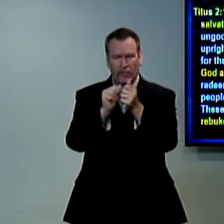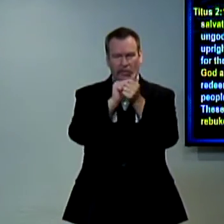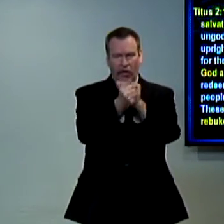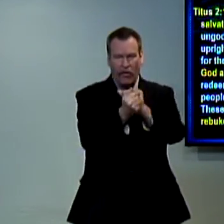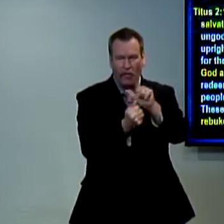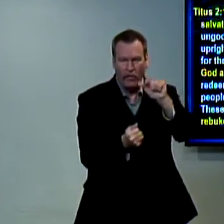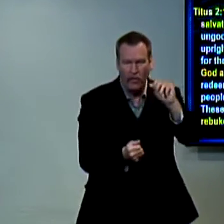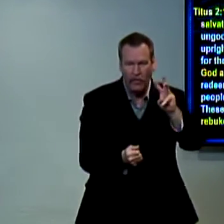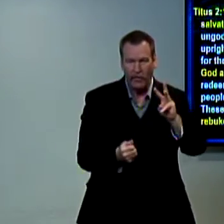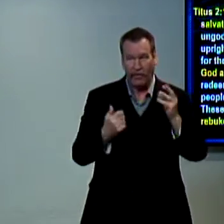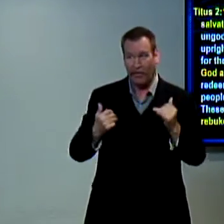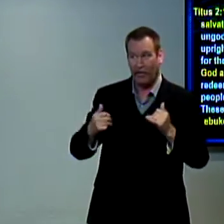things are going to change in the world